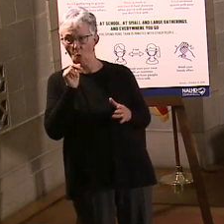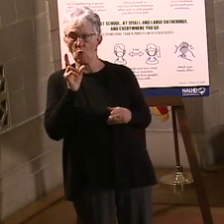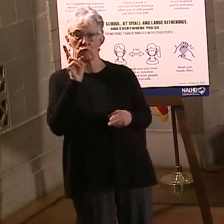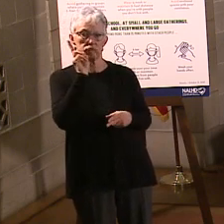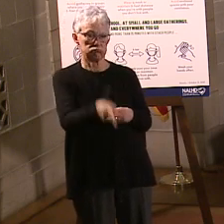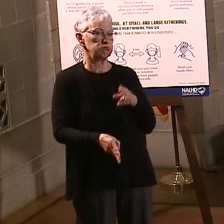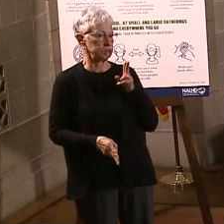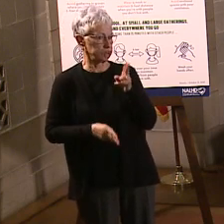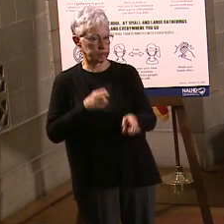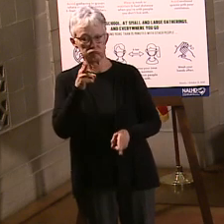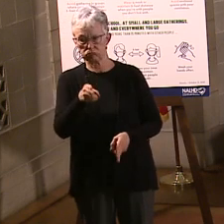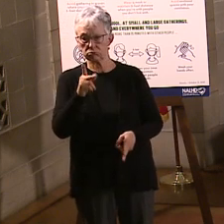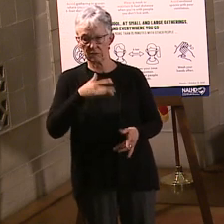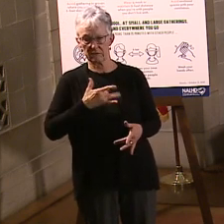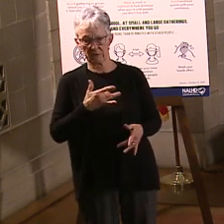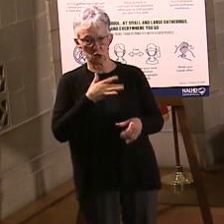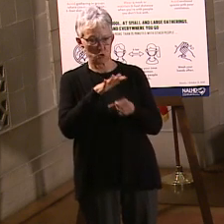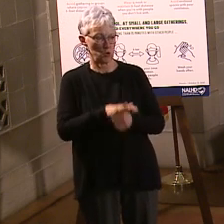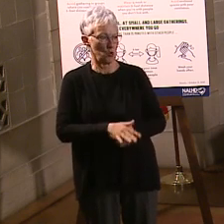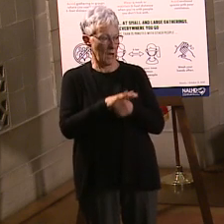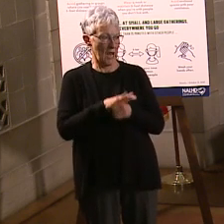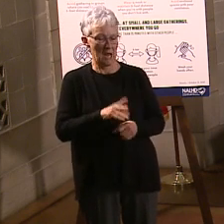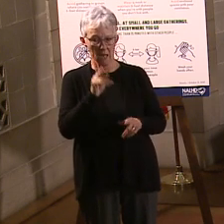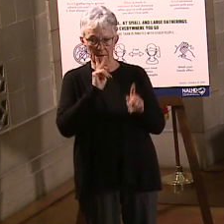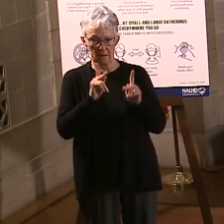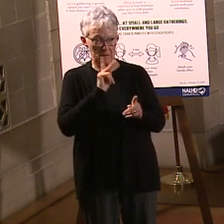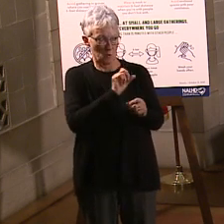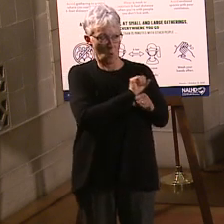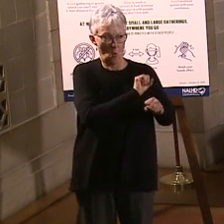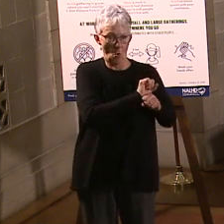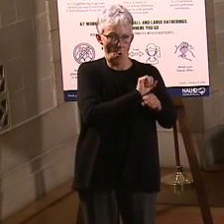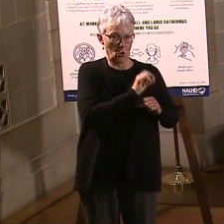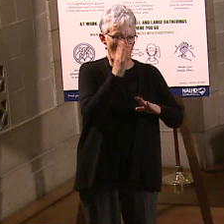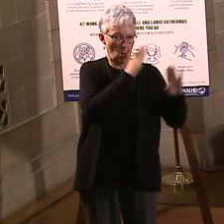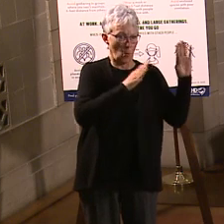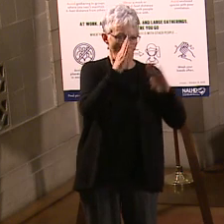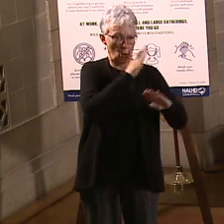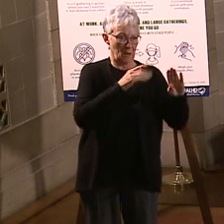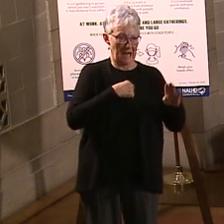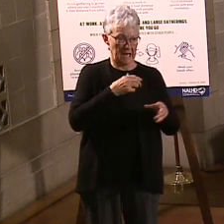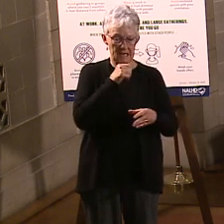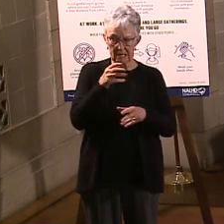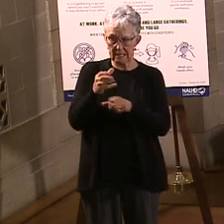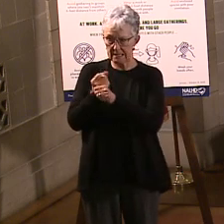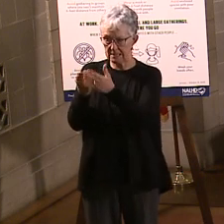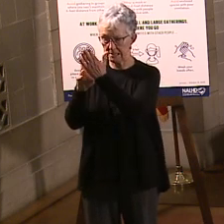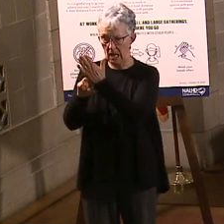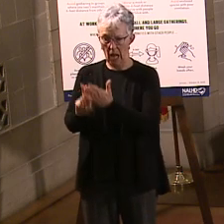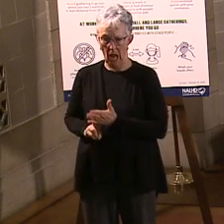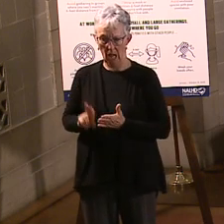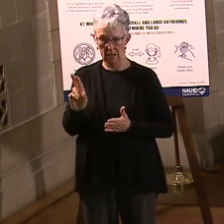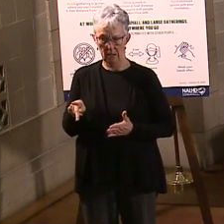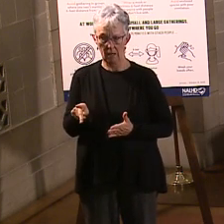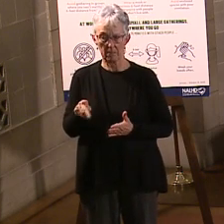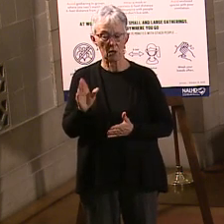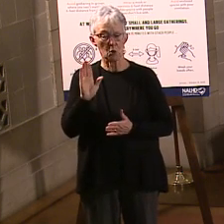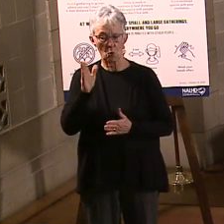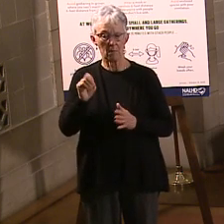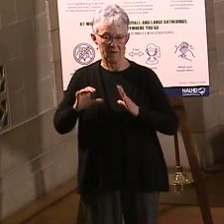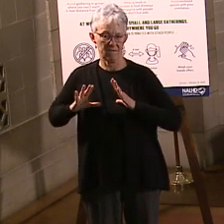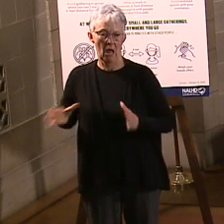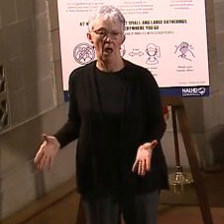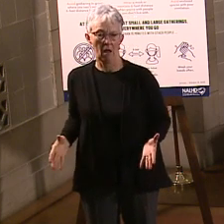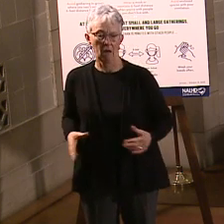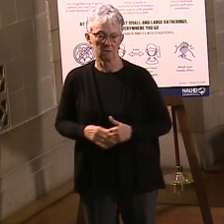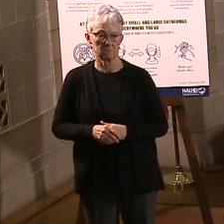stressed. I know sometimes people are at work or they can't get off and then they worry that they didn't get in first. Don't worry about that. You'll be fine. And I'll talk a little bit